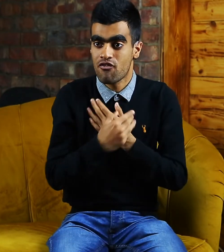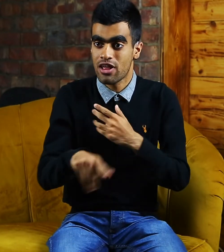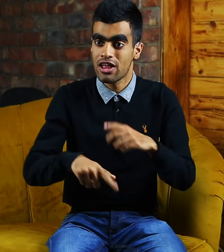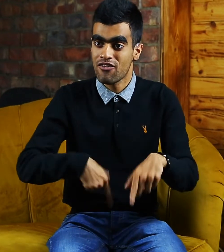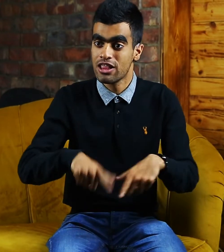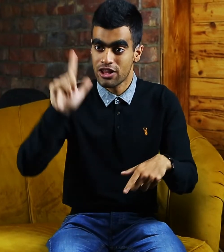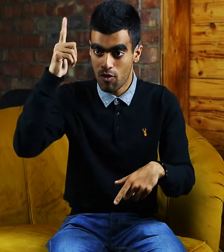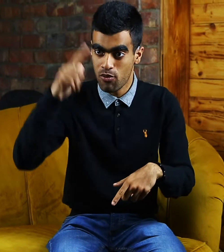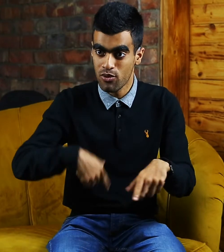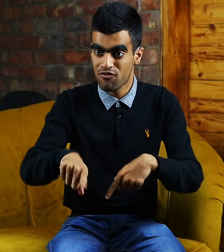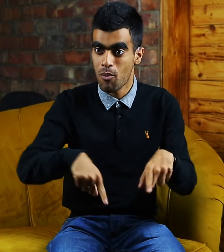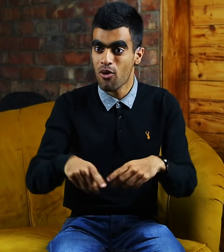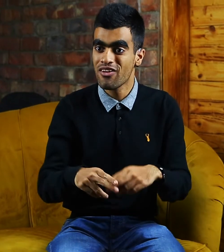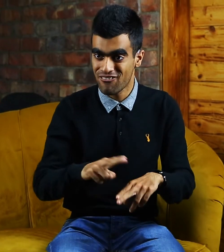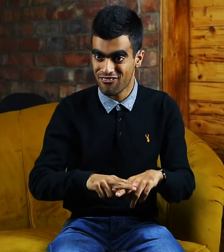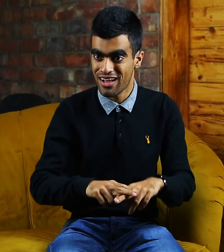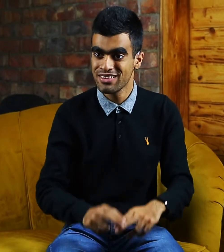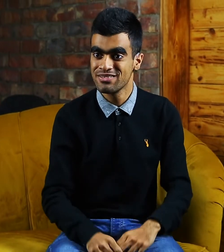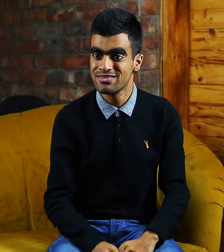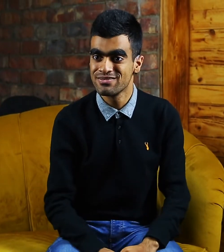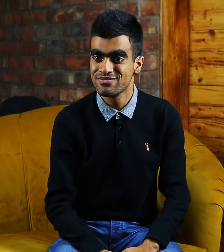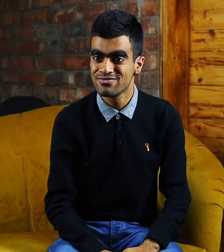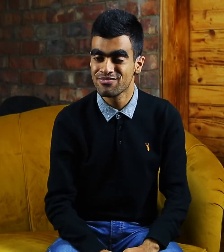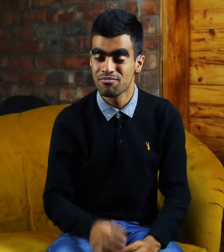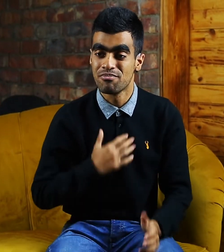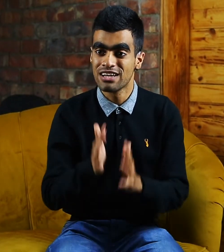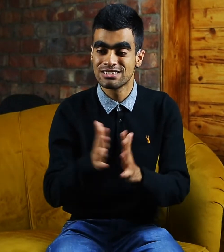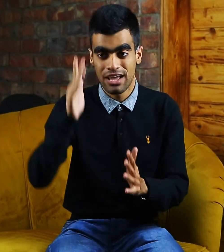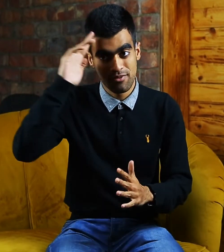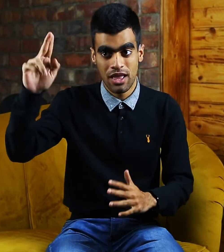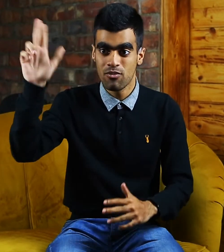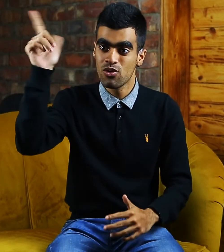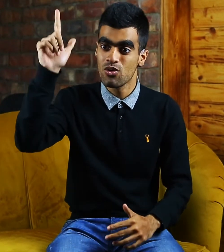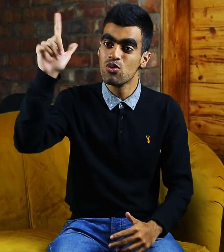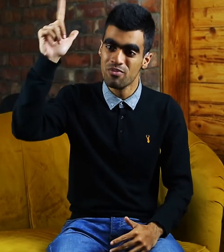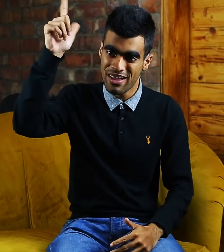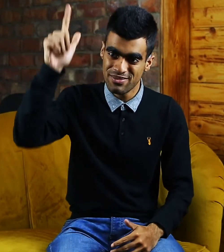Liverpool football. My sign name Umeh.